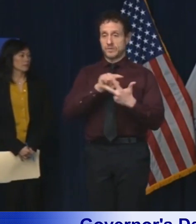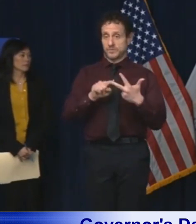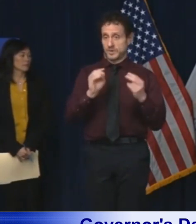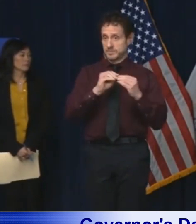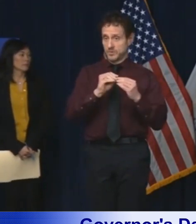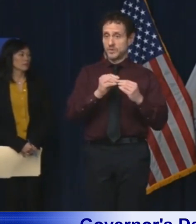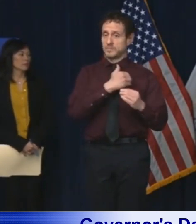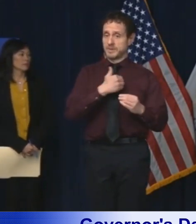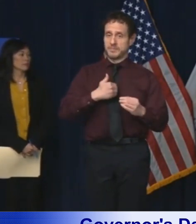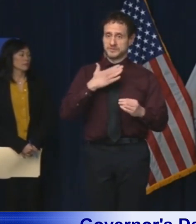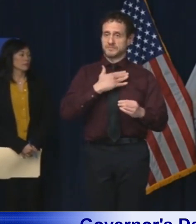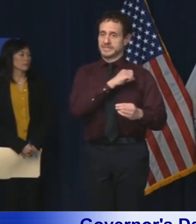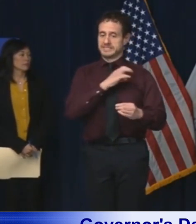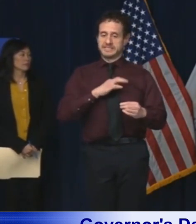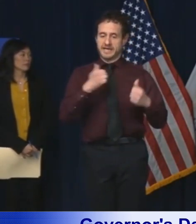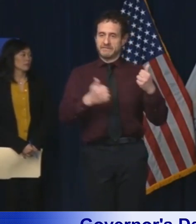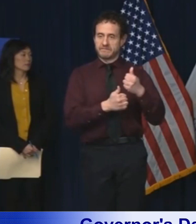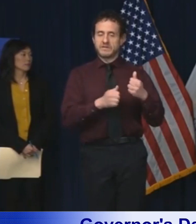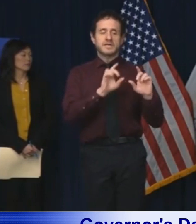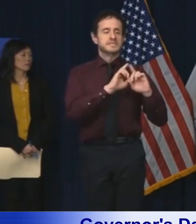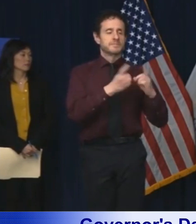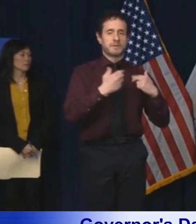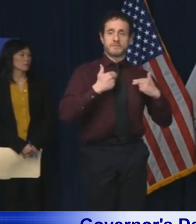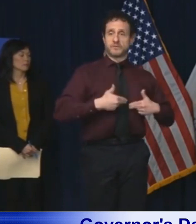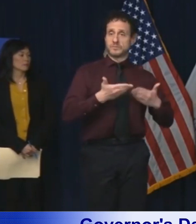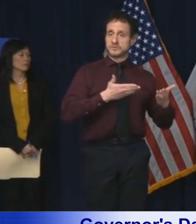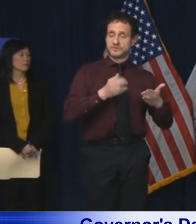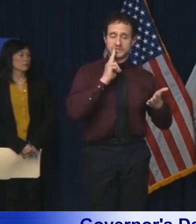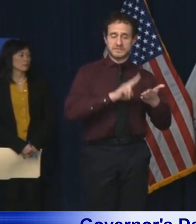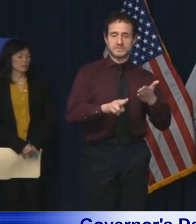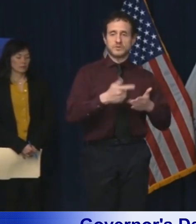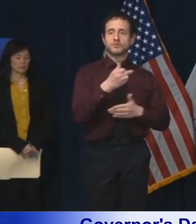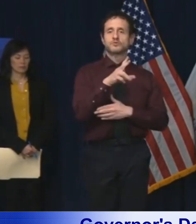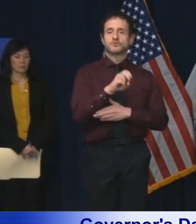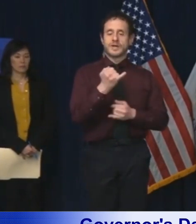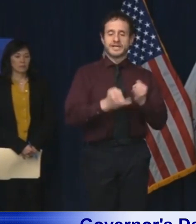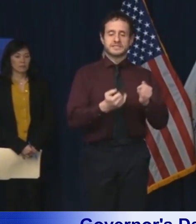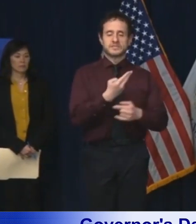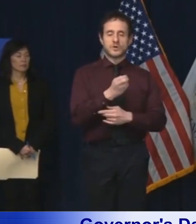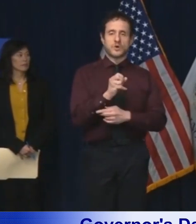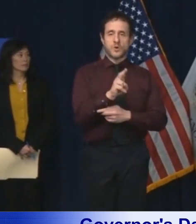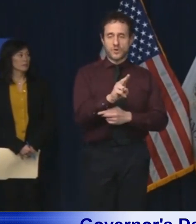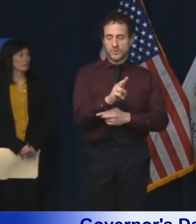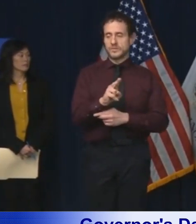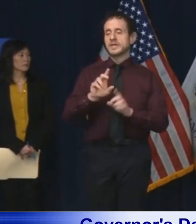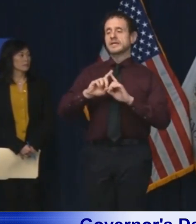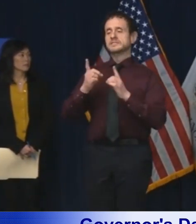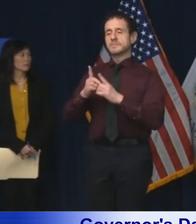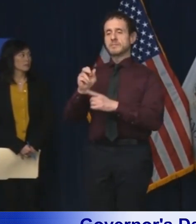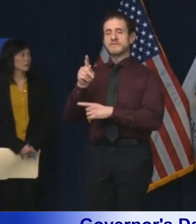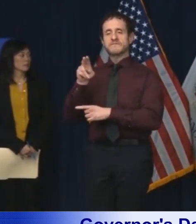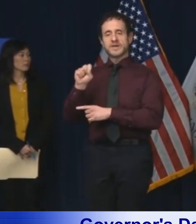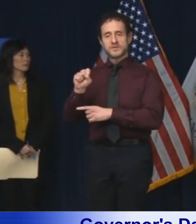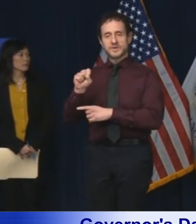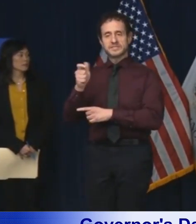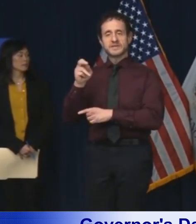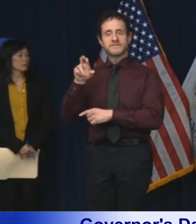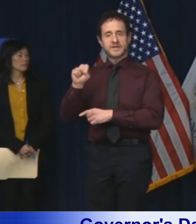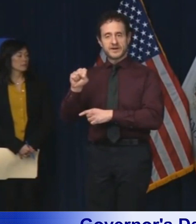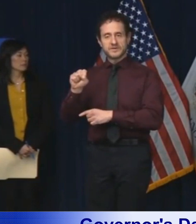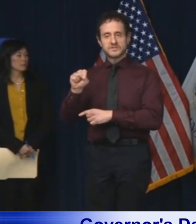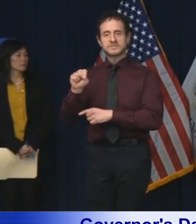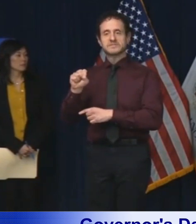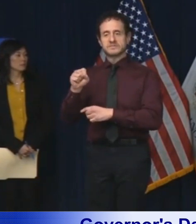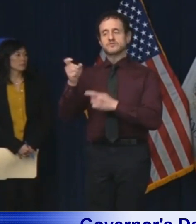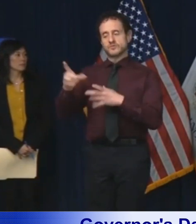my cabinet. Department of Human Services Secretary Grace Ho, Department of Veterans Affairs Director Linda Chapa